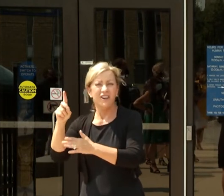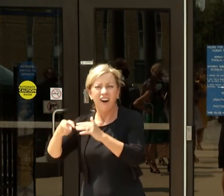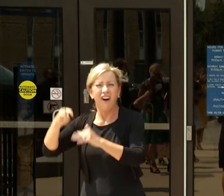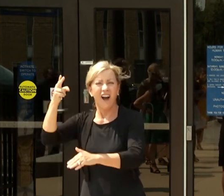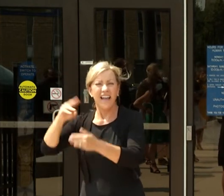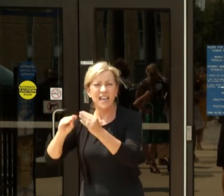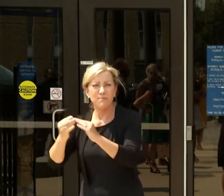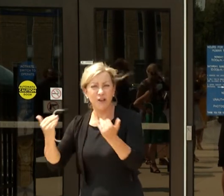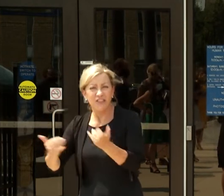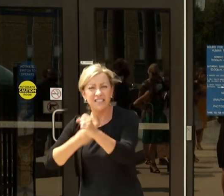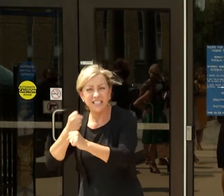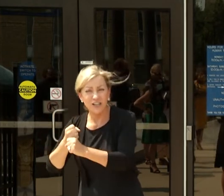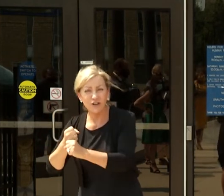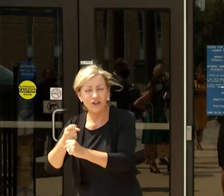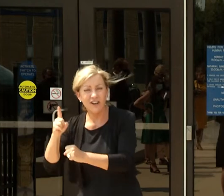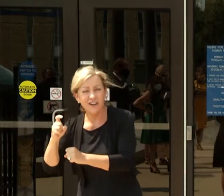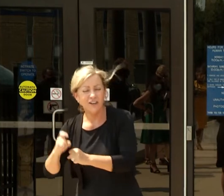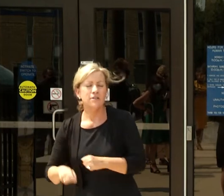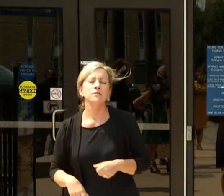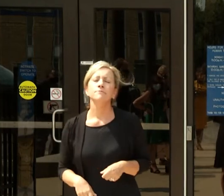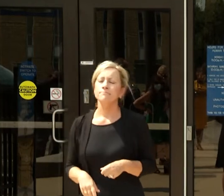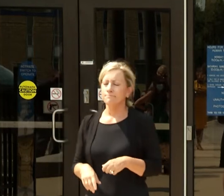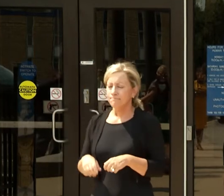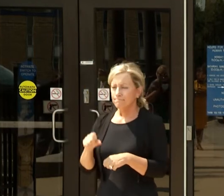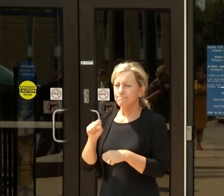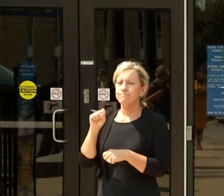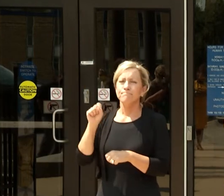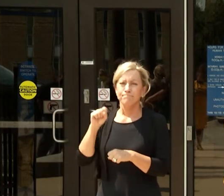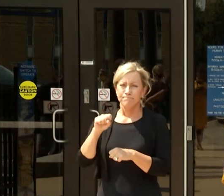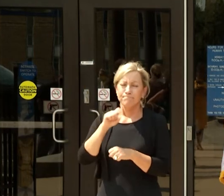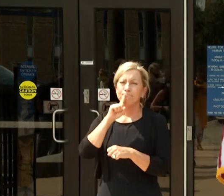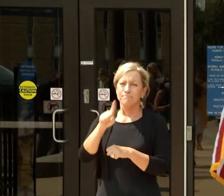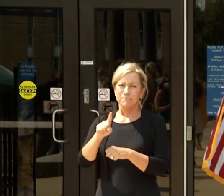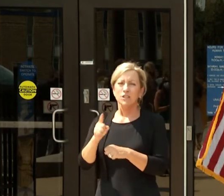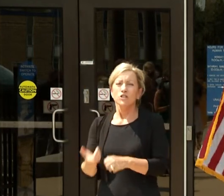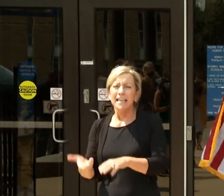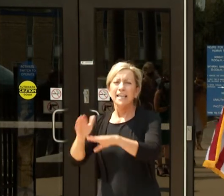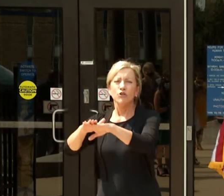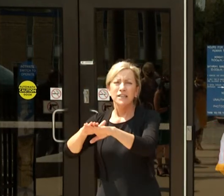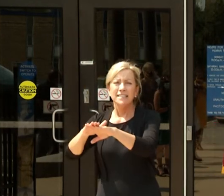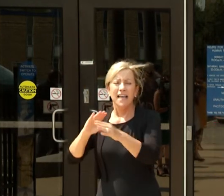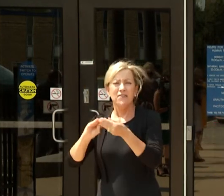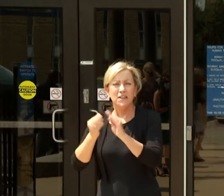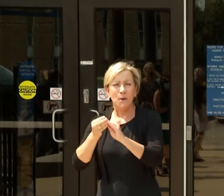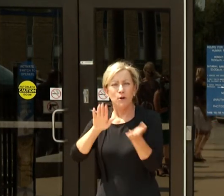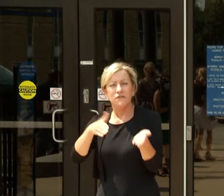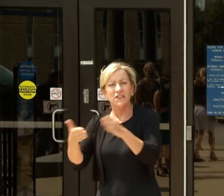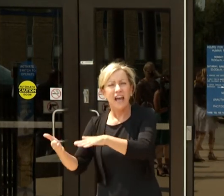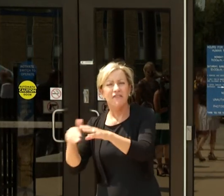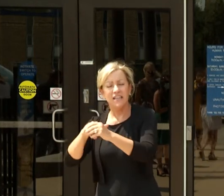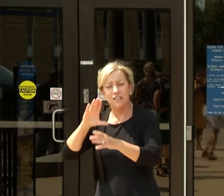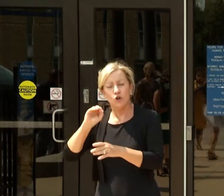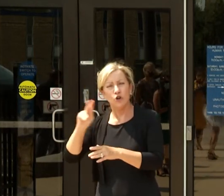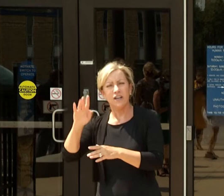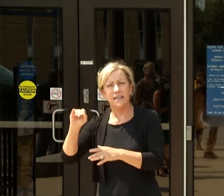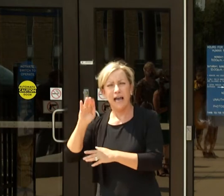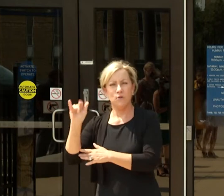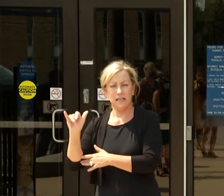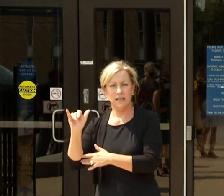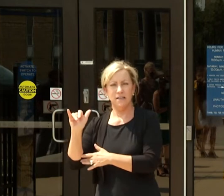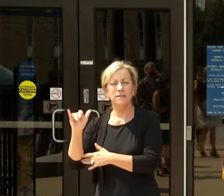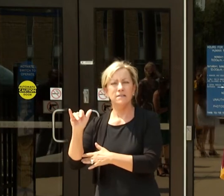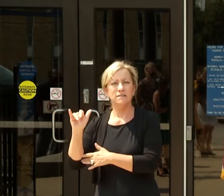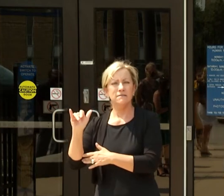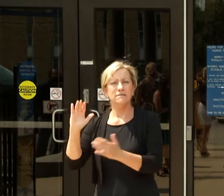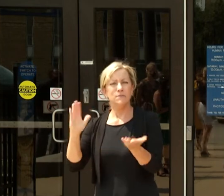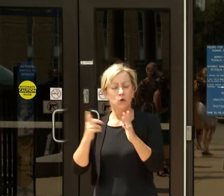Yes, there is an increase in the number of deaths in Cook County along with what we are seeing in